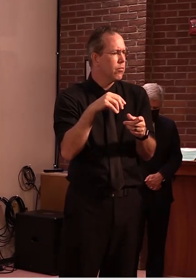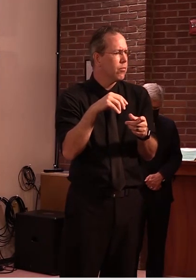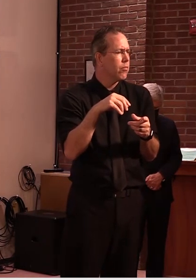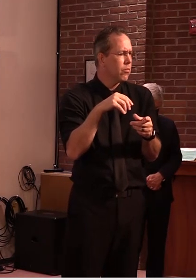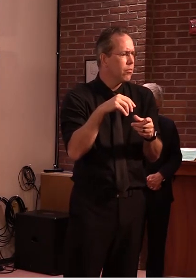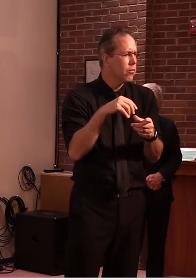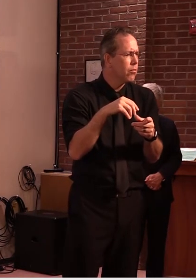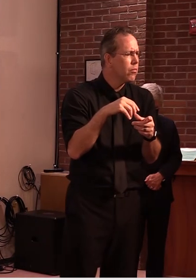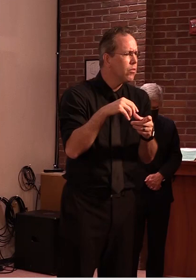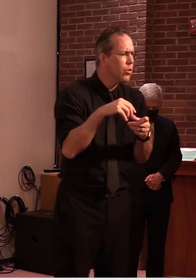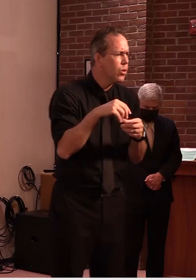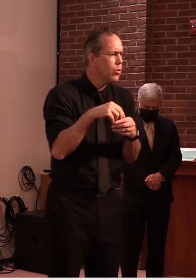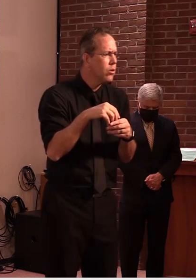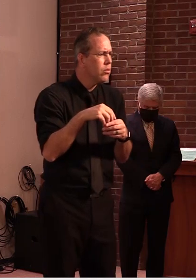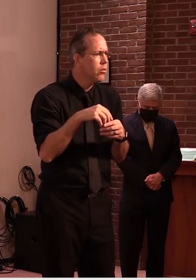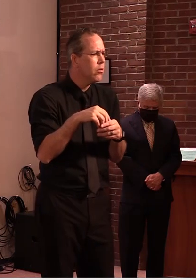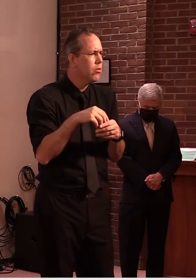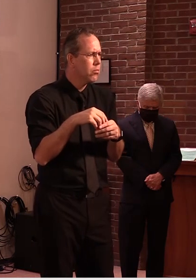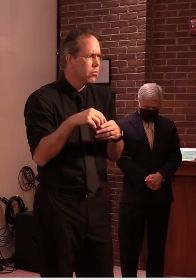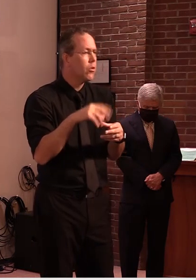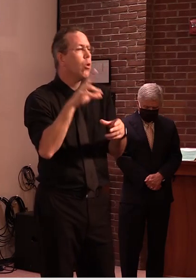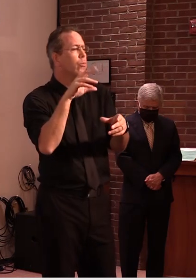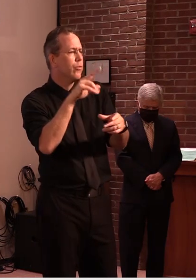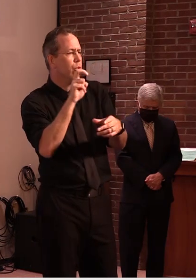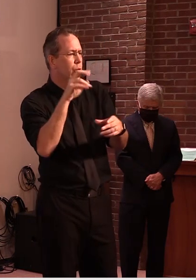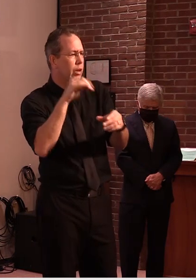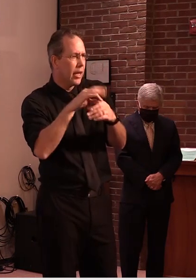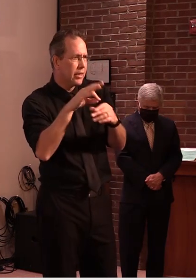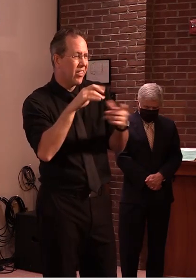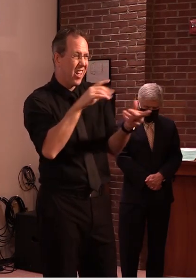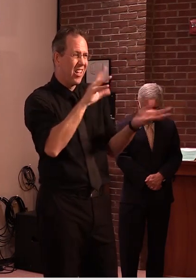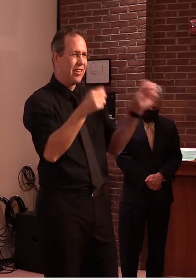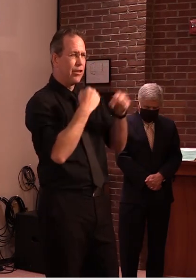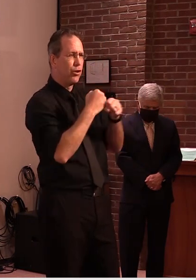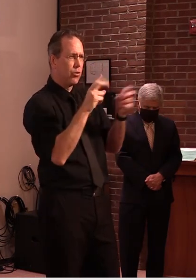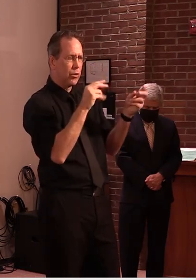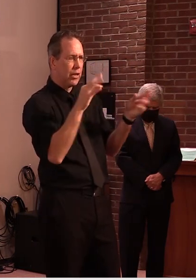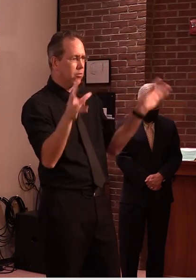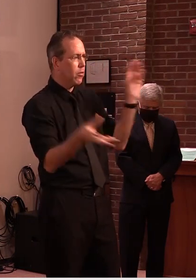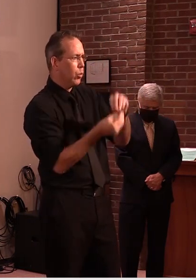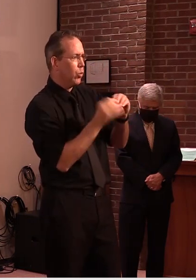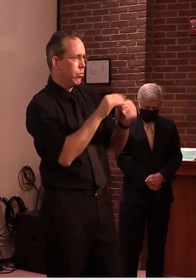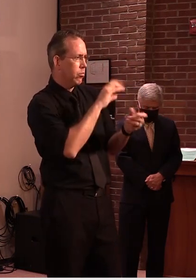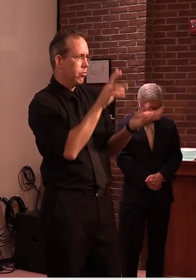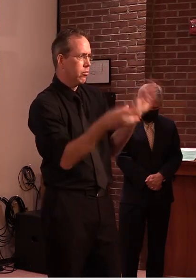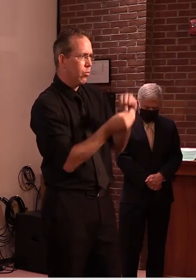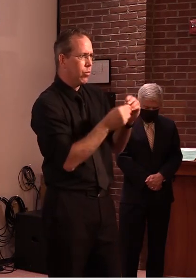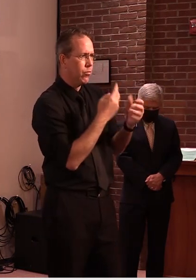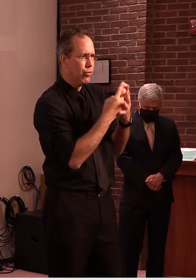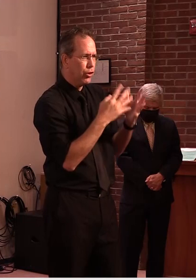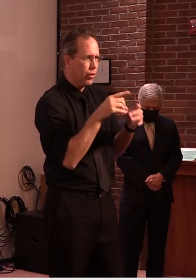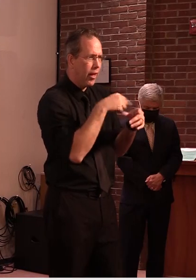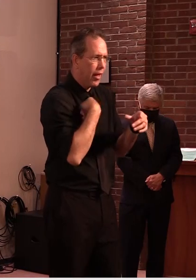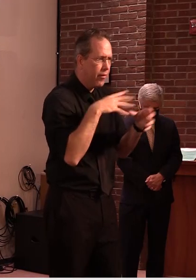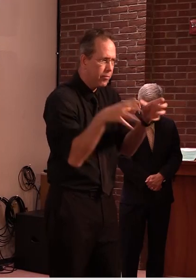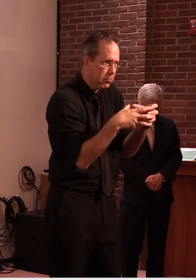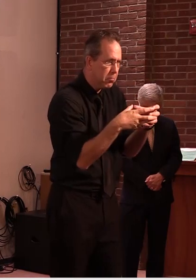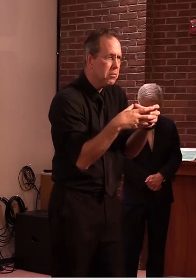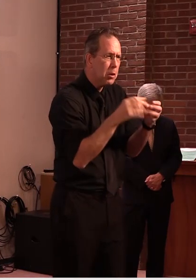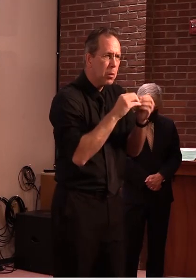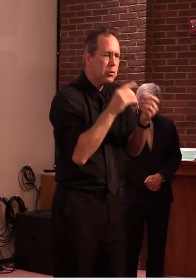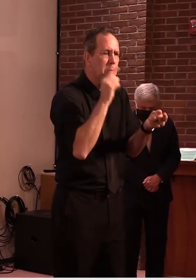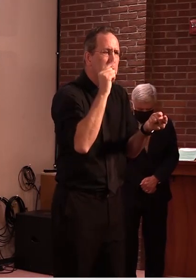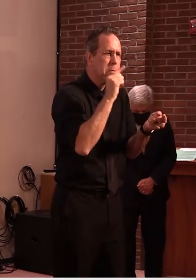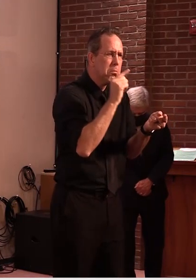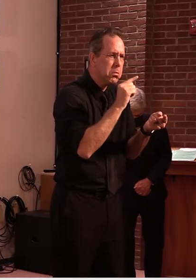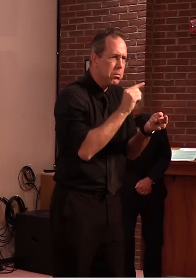number's been going up and down and what we really watch is the number of detainees because that's an indication of when the court starts to